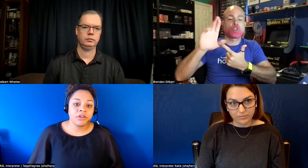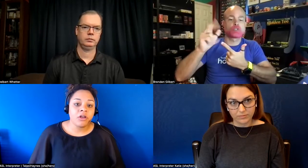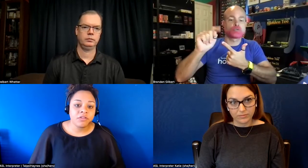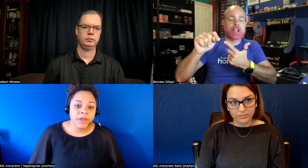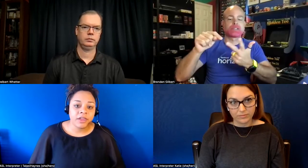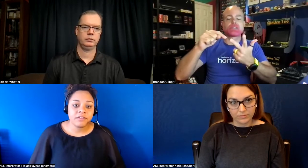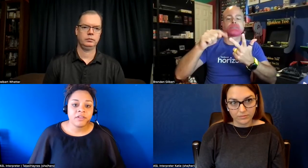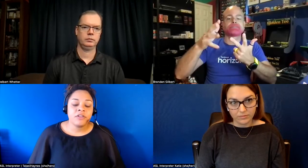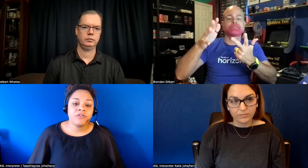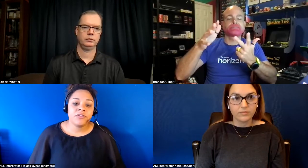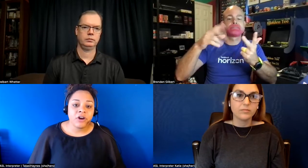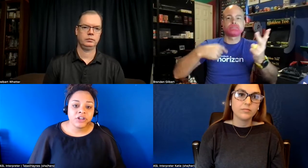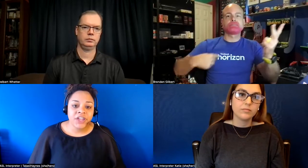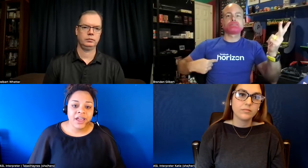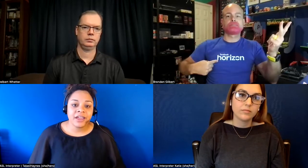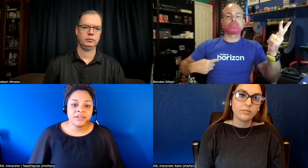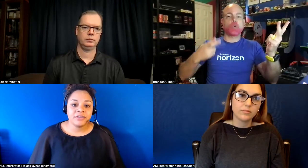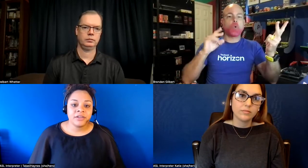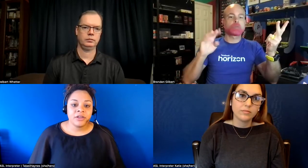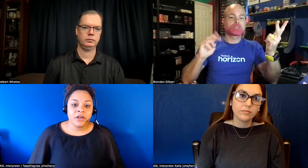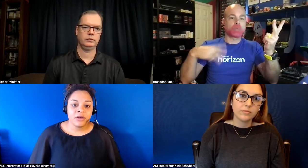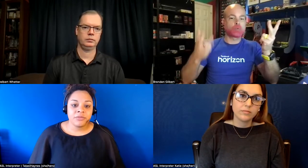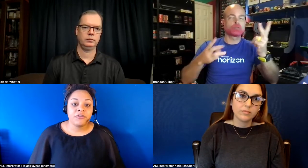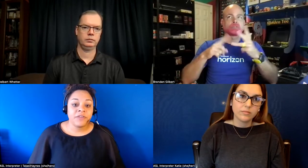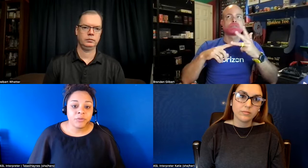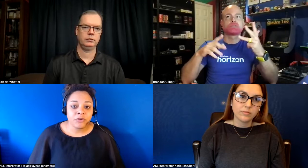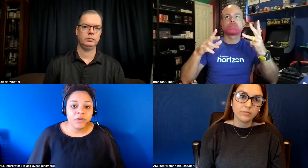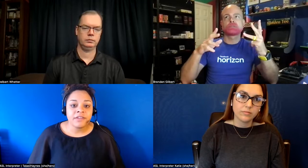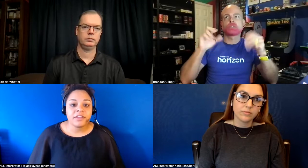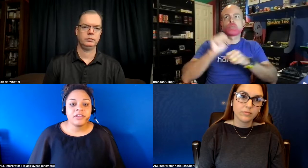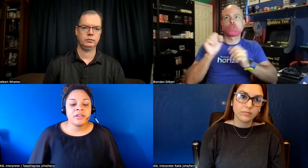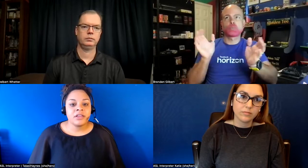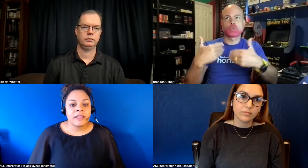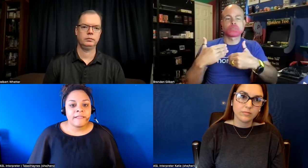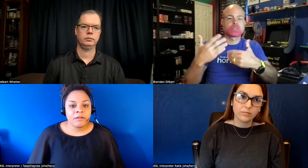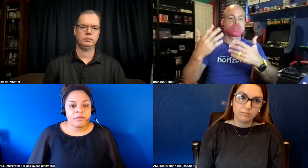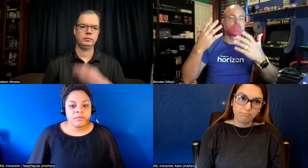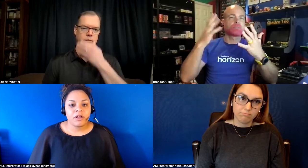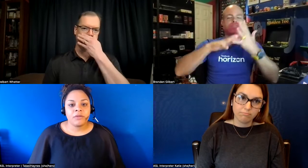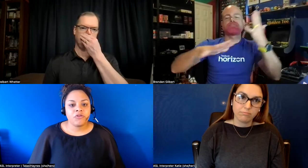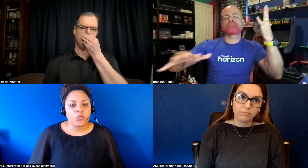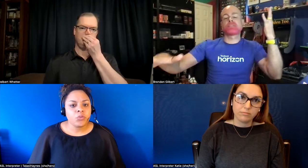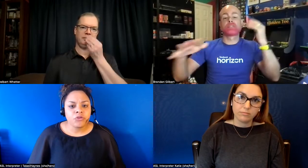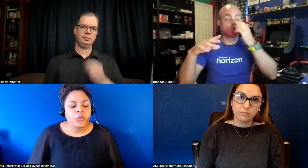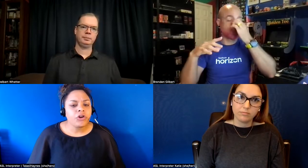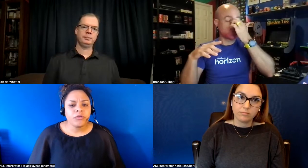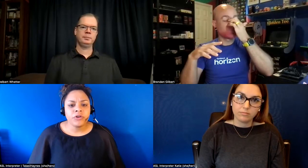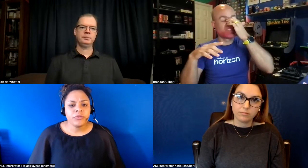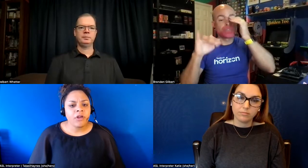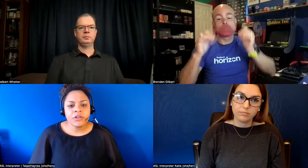an alt space there's vr chat um there's facebook horizon um there's a there's work rooms all